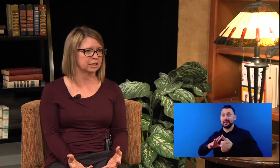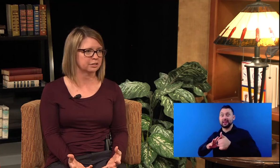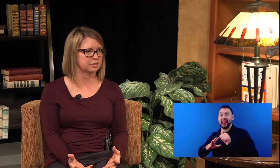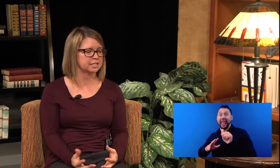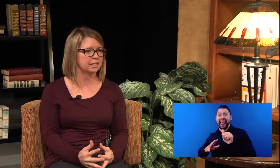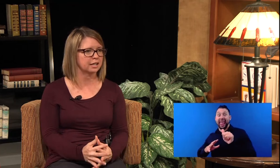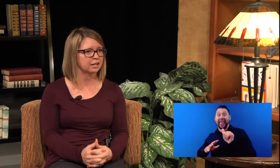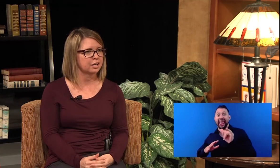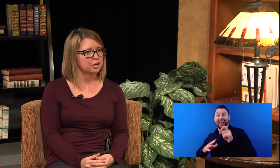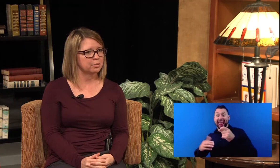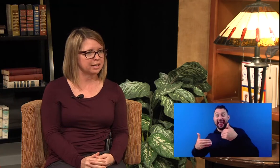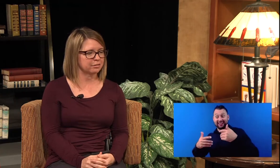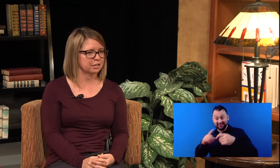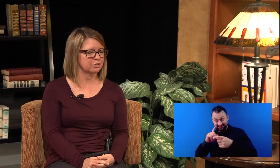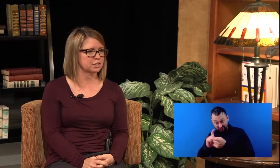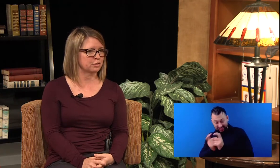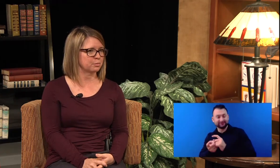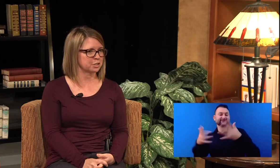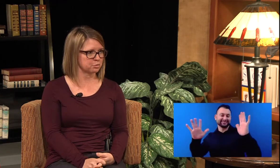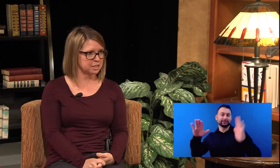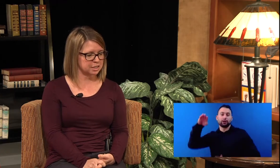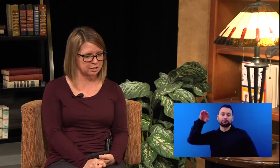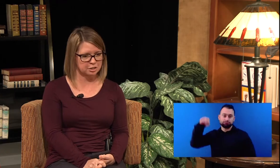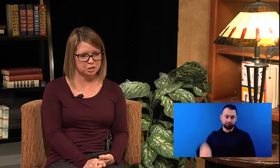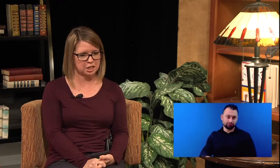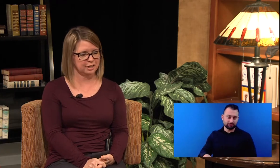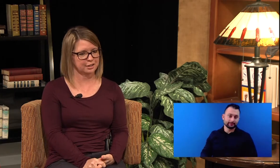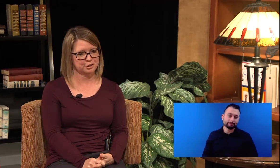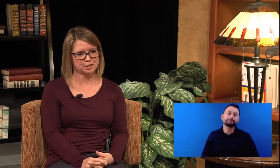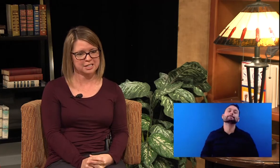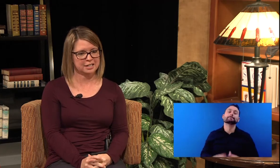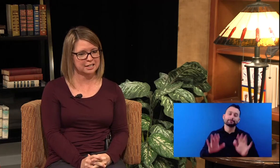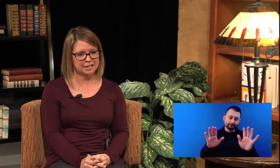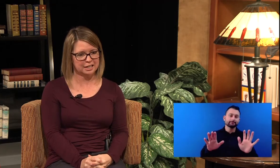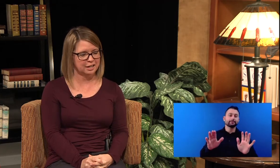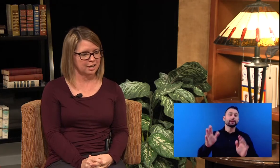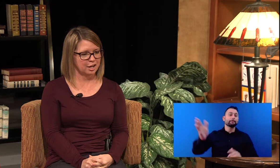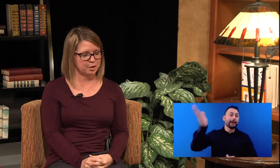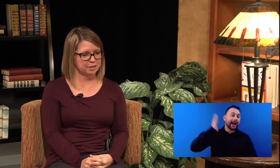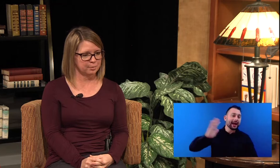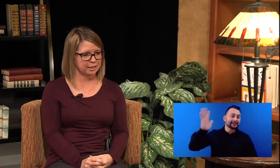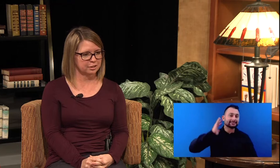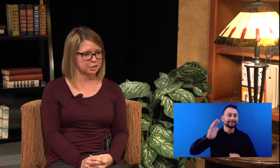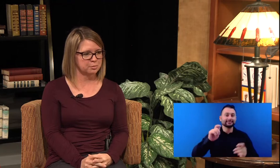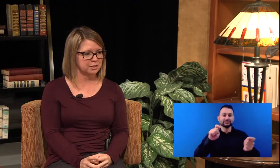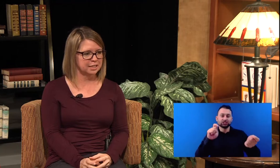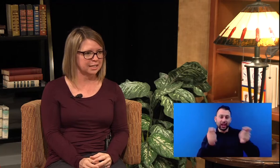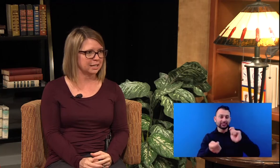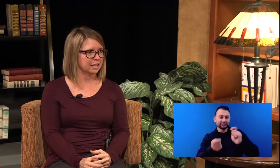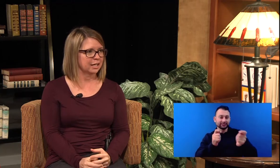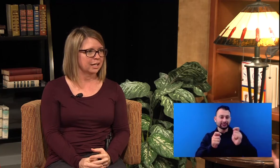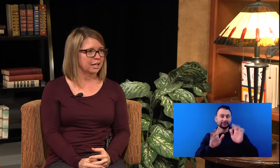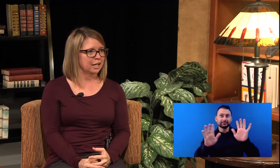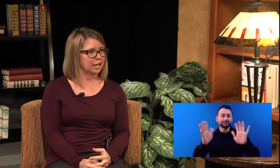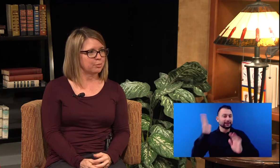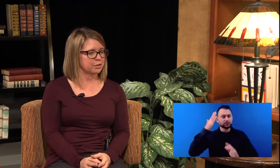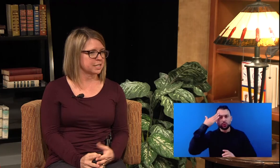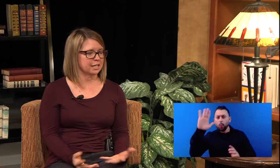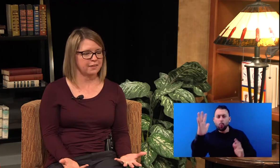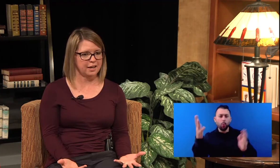understand. But now that there's so much research and understanding, um, in the medical community, a person that